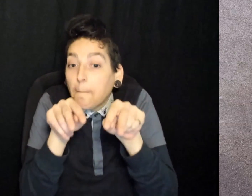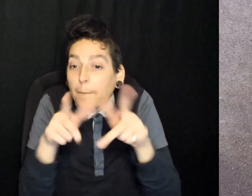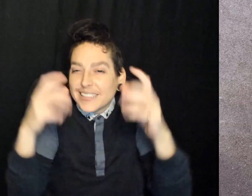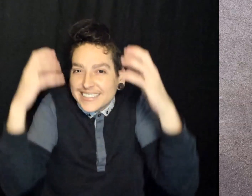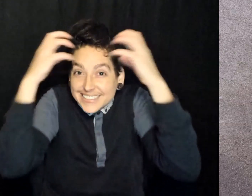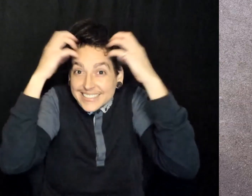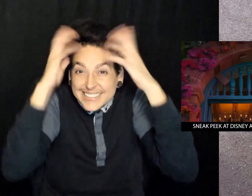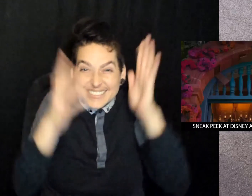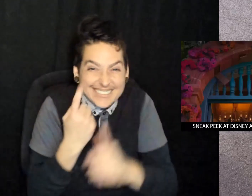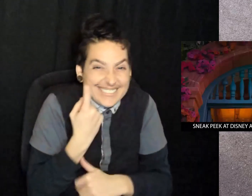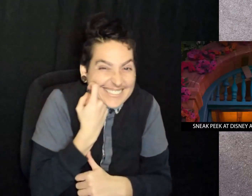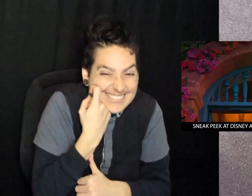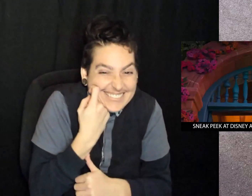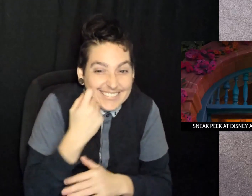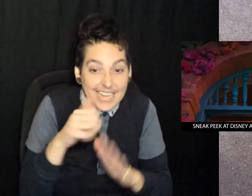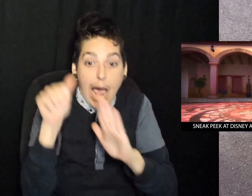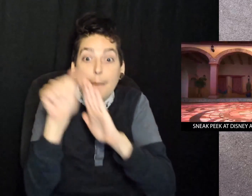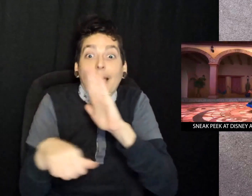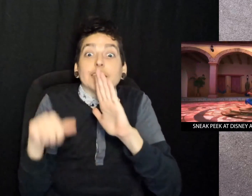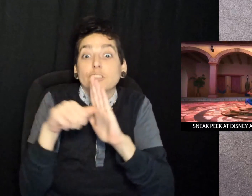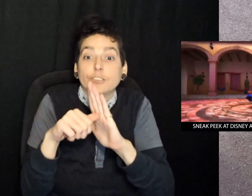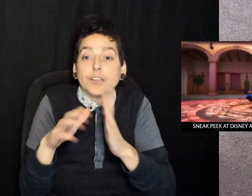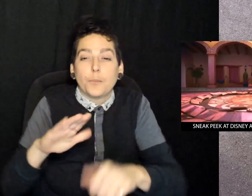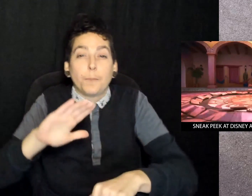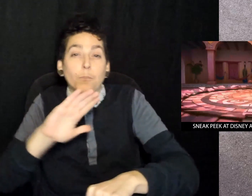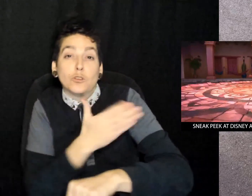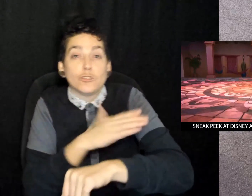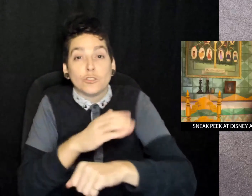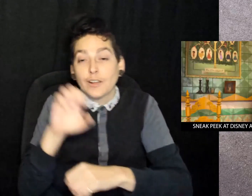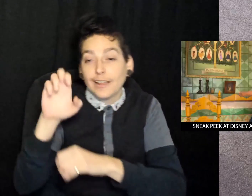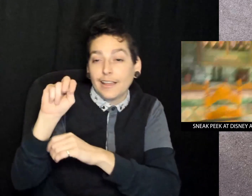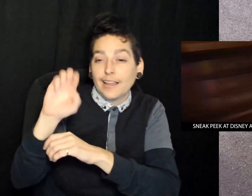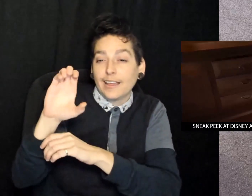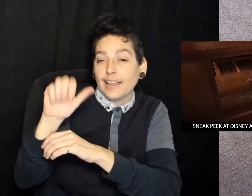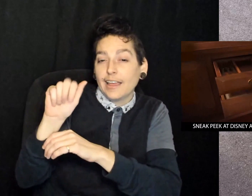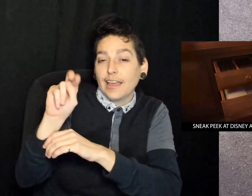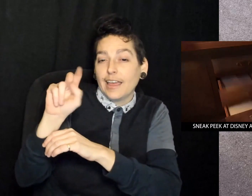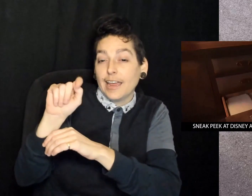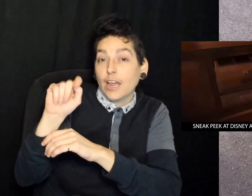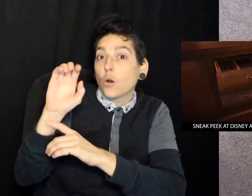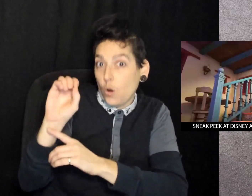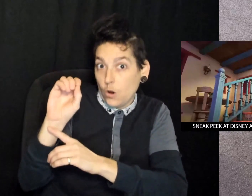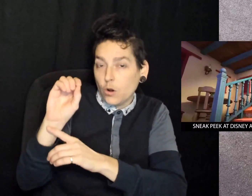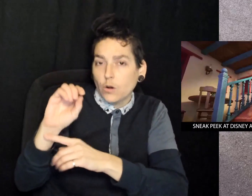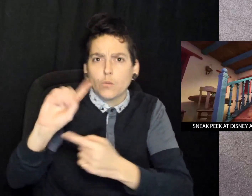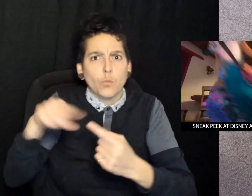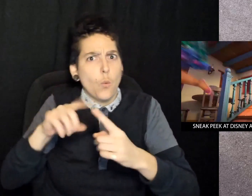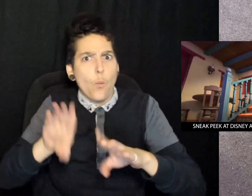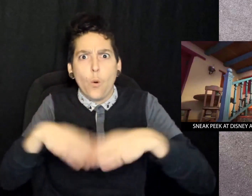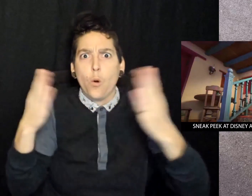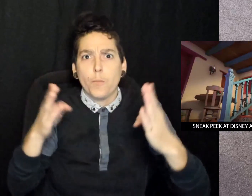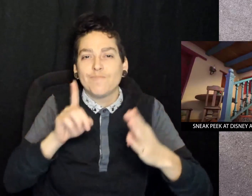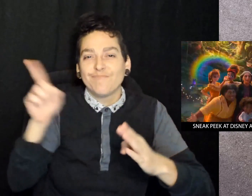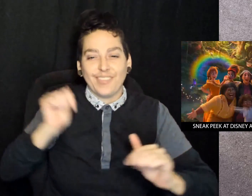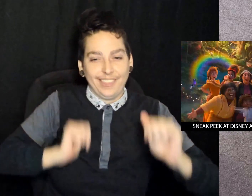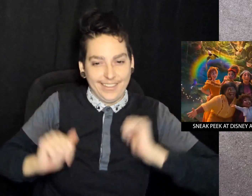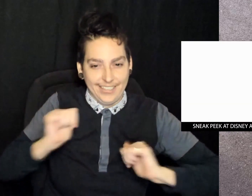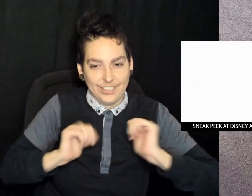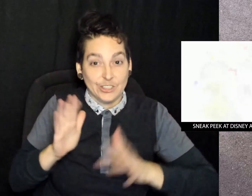Here's a sneak peek at Disney's latest animated musical, Encanto, which opens in theaters tomorrow, Wednesday,